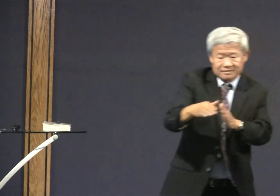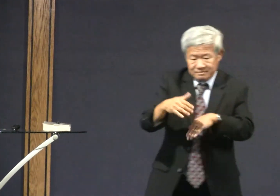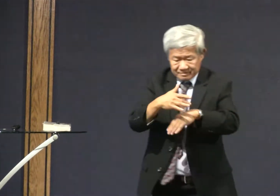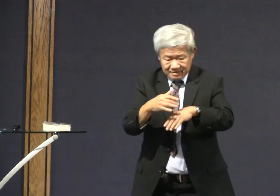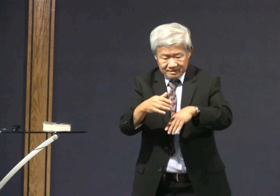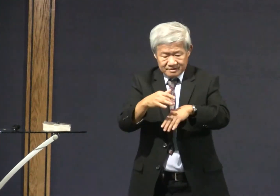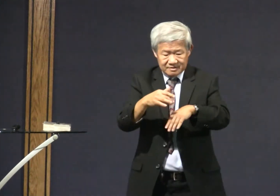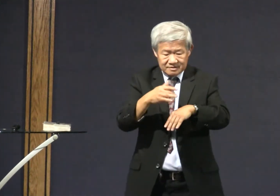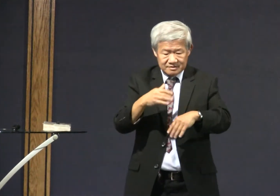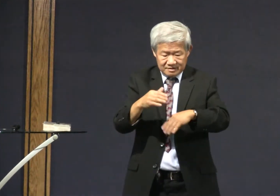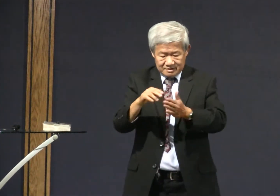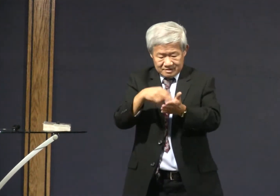were skilled at that